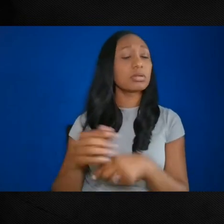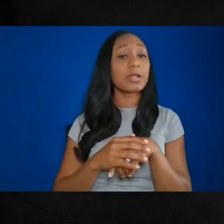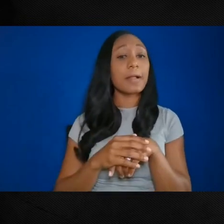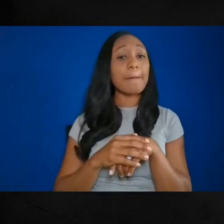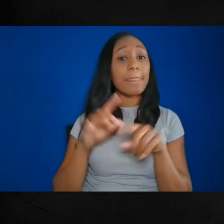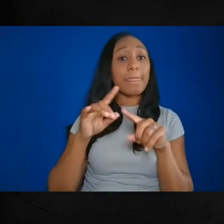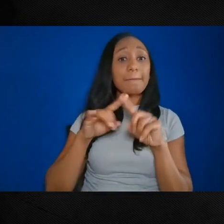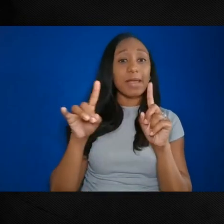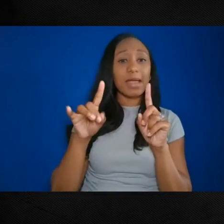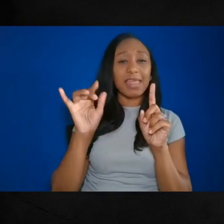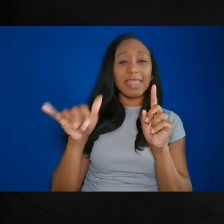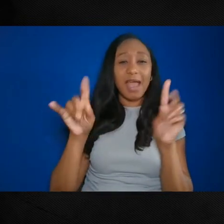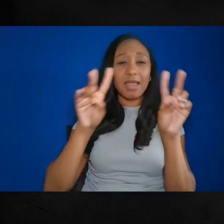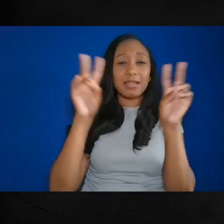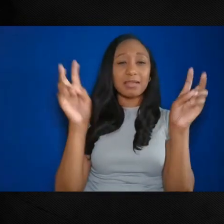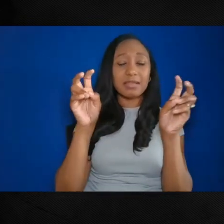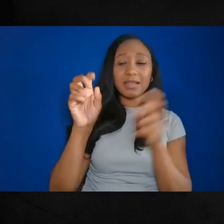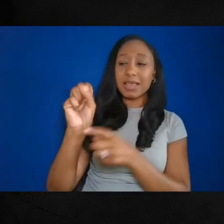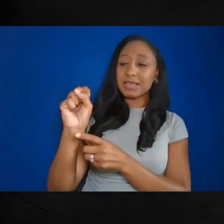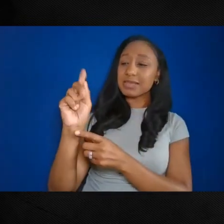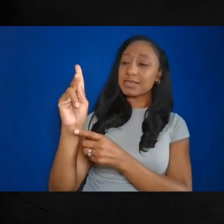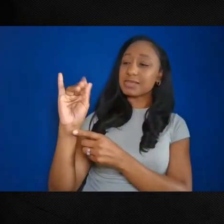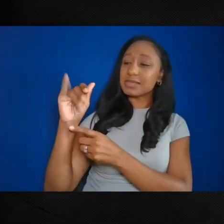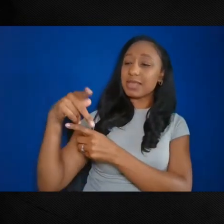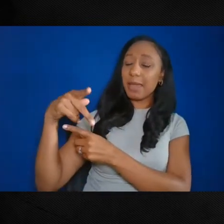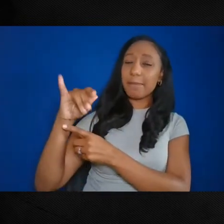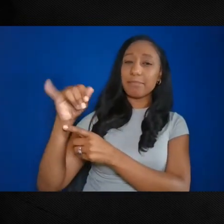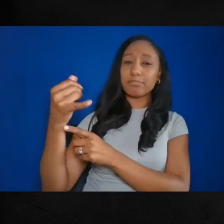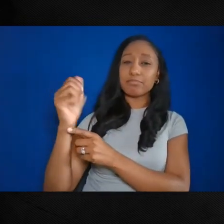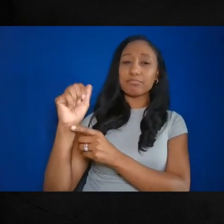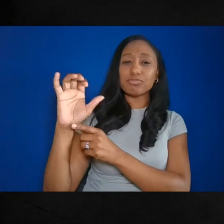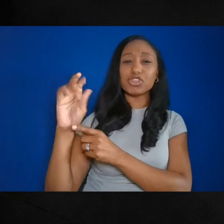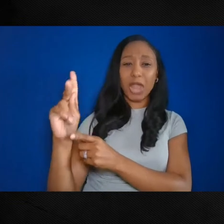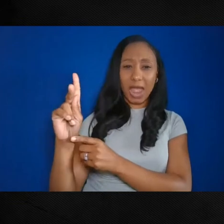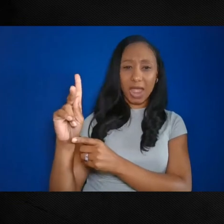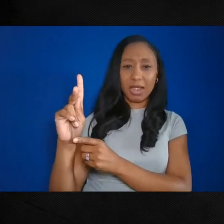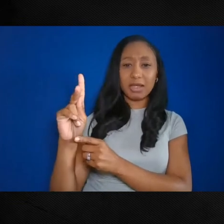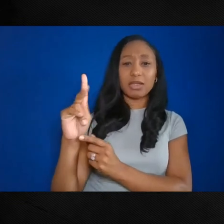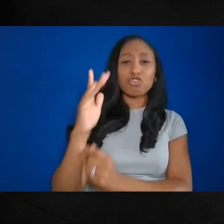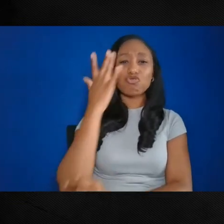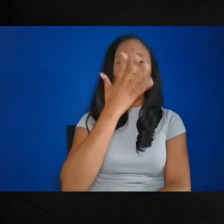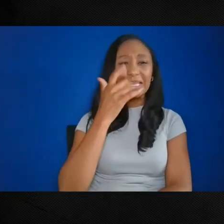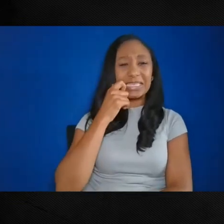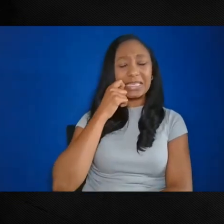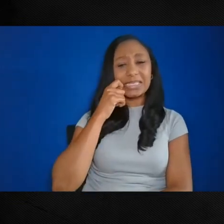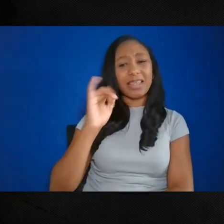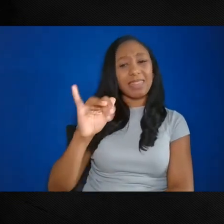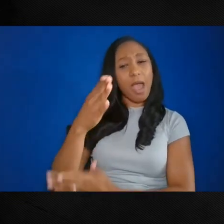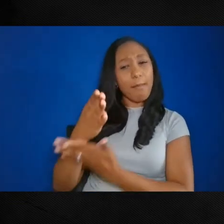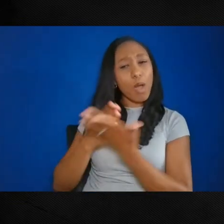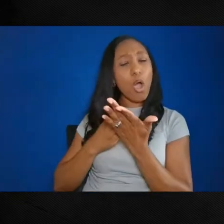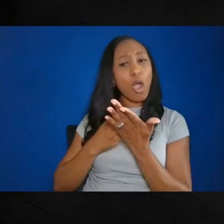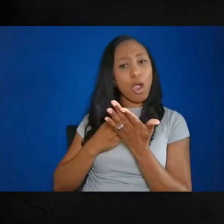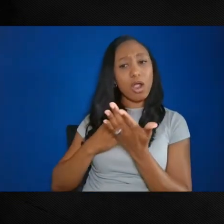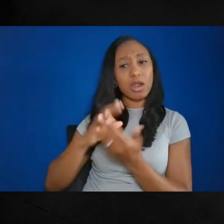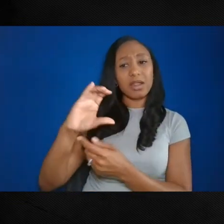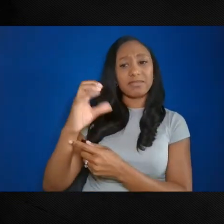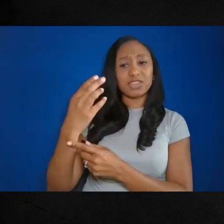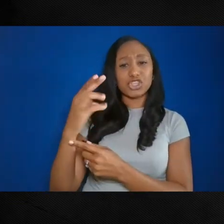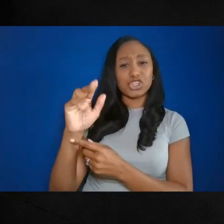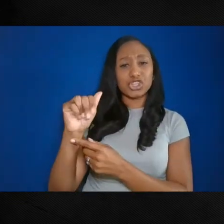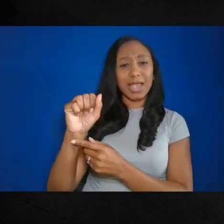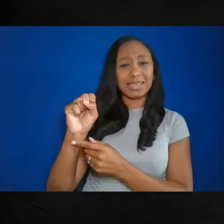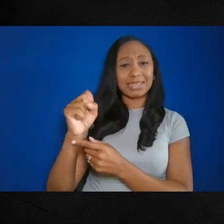skipjack races. Again, part of Blacks of the Chesapeake is trying to bring to light